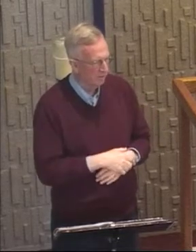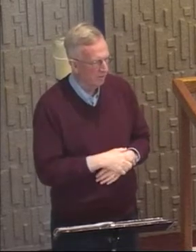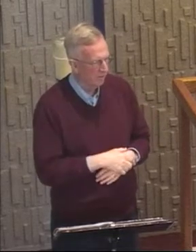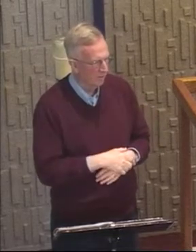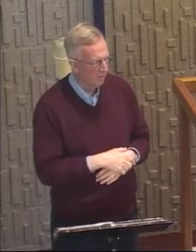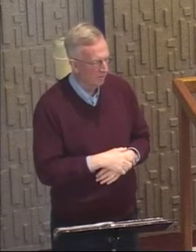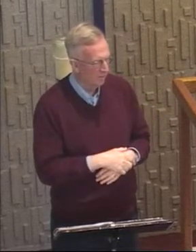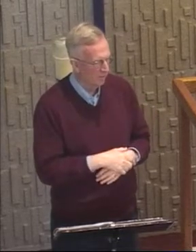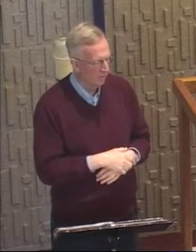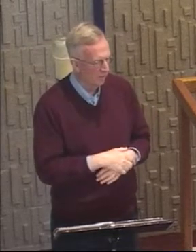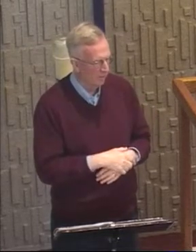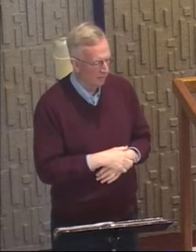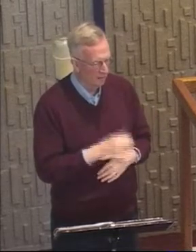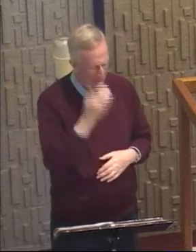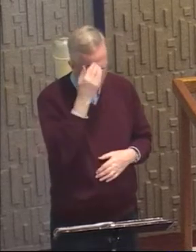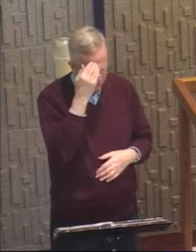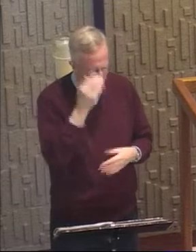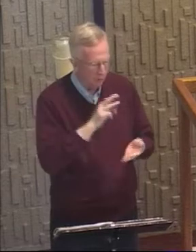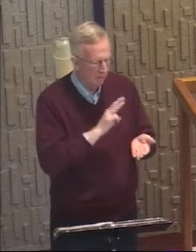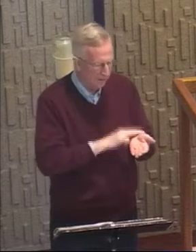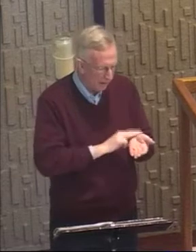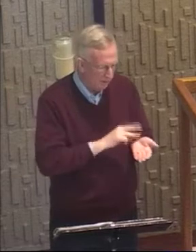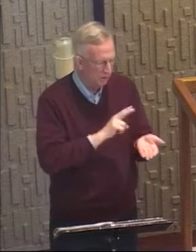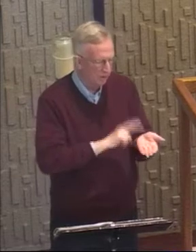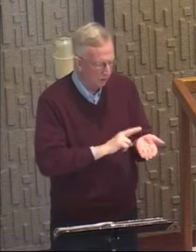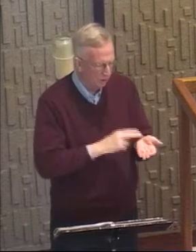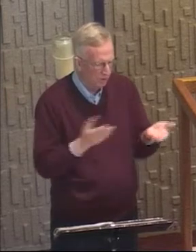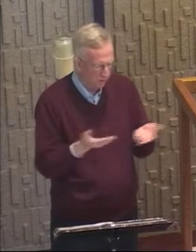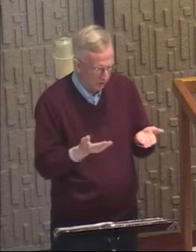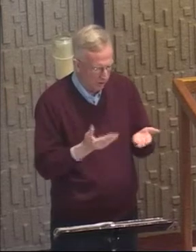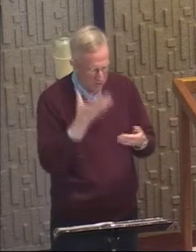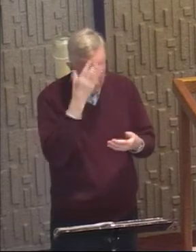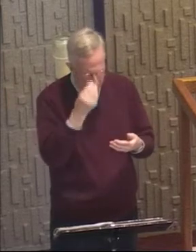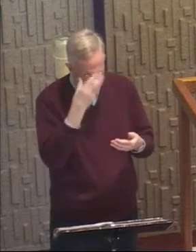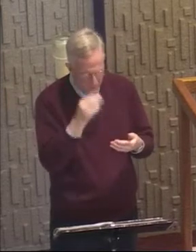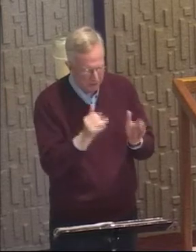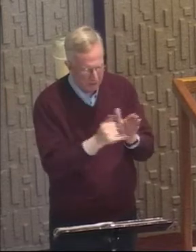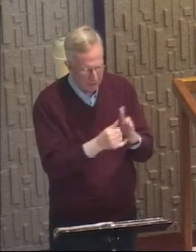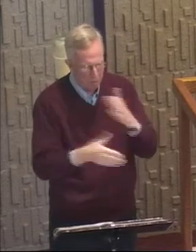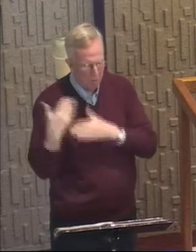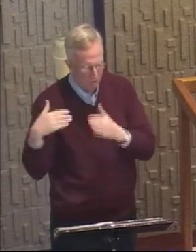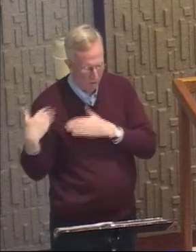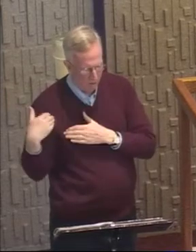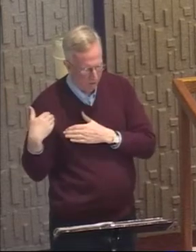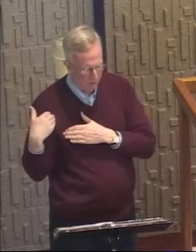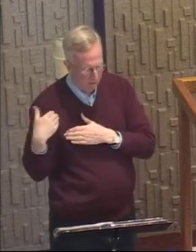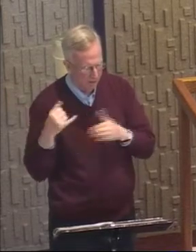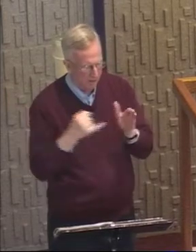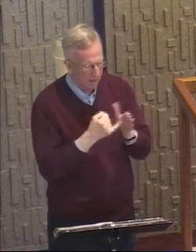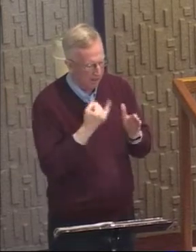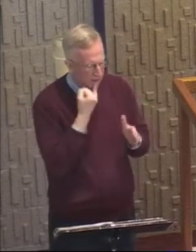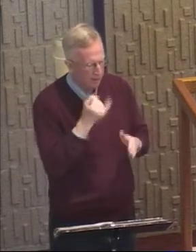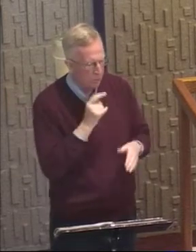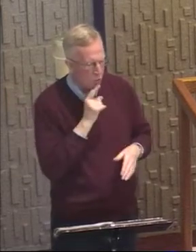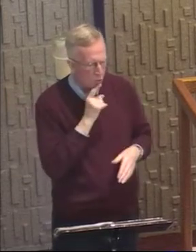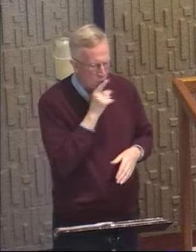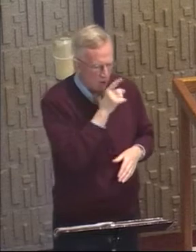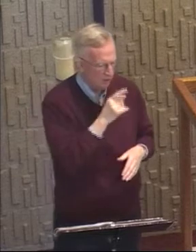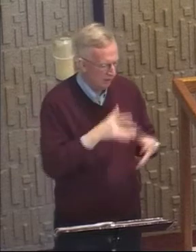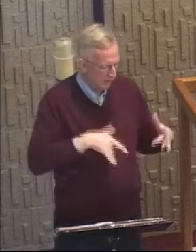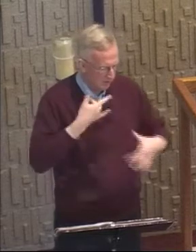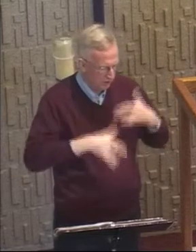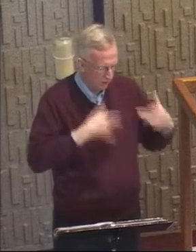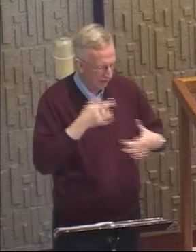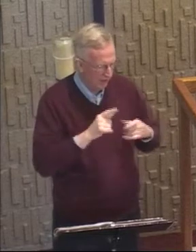mean, I know the doctors or nurses here who have experienced this. It is a rush of adrenaline when that